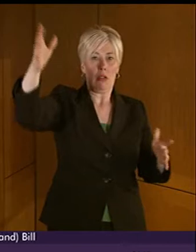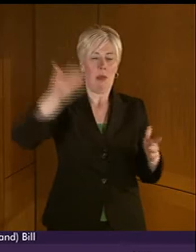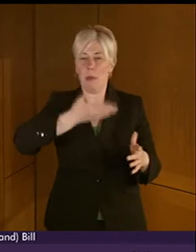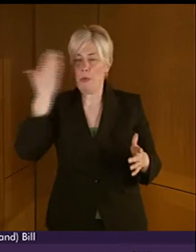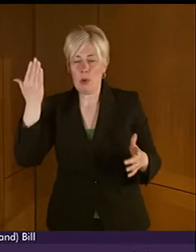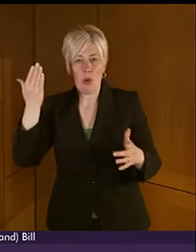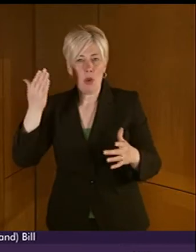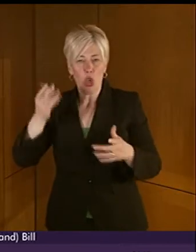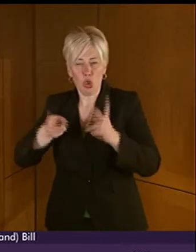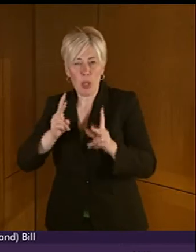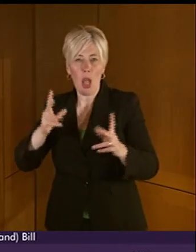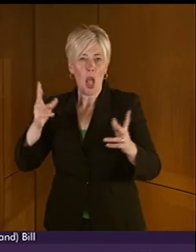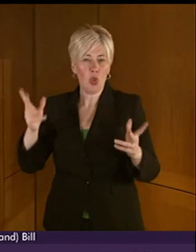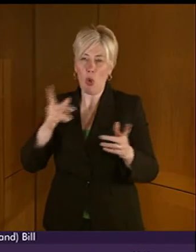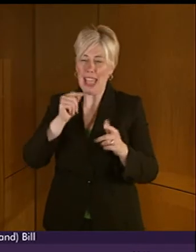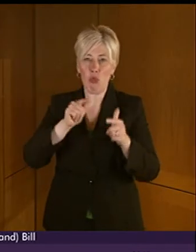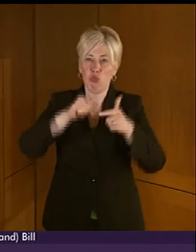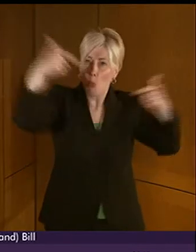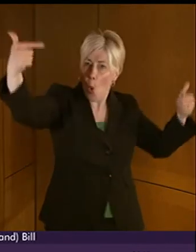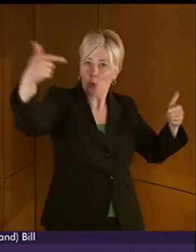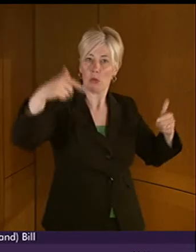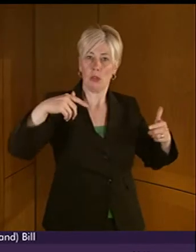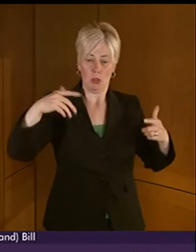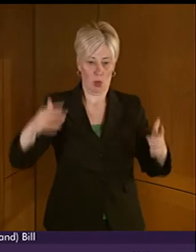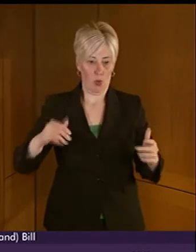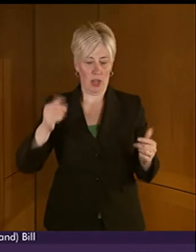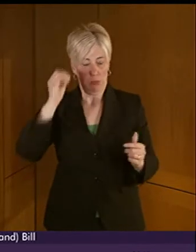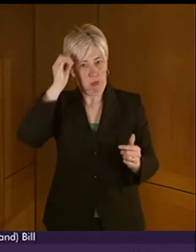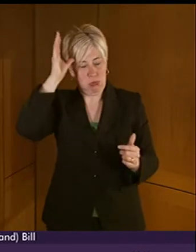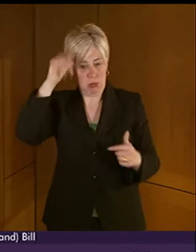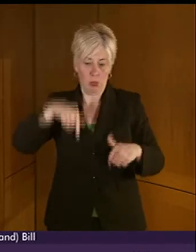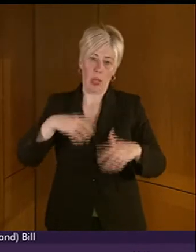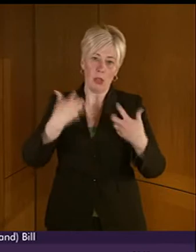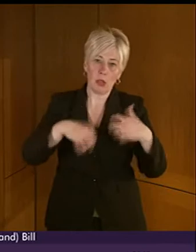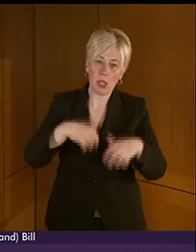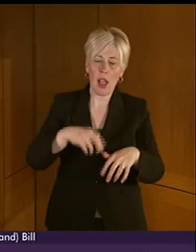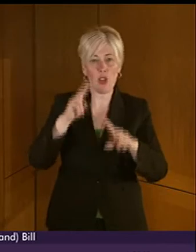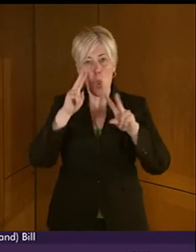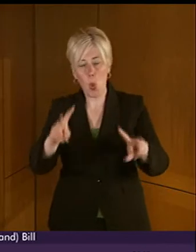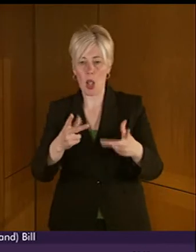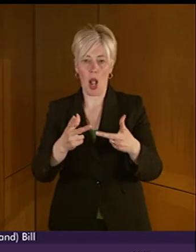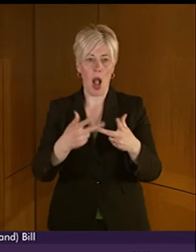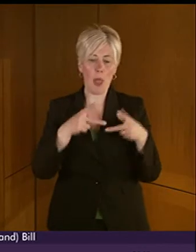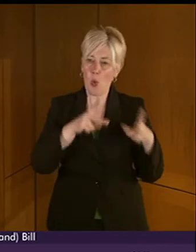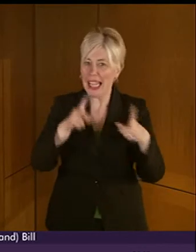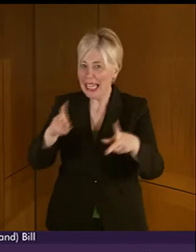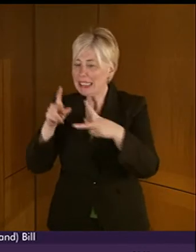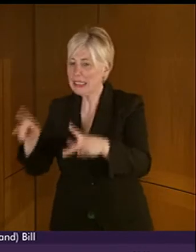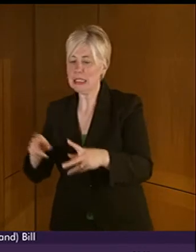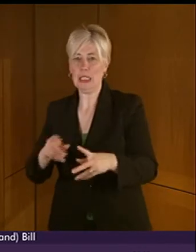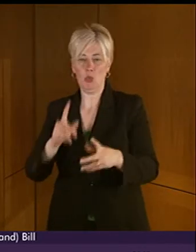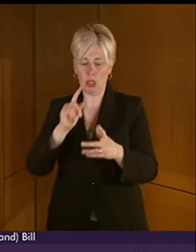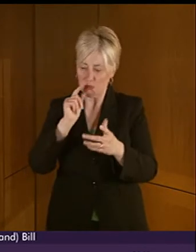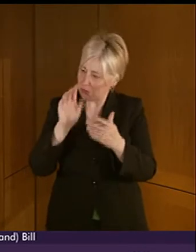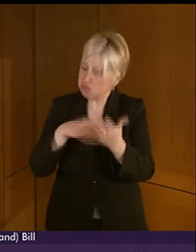or by whatever means. We are a sophisticated generation. Let's try to look at sophisticated as well as personal ways of making